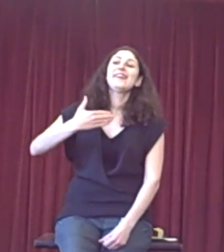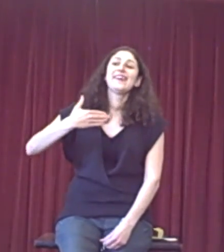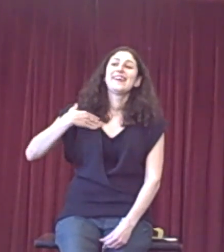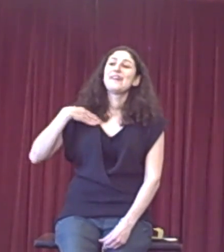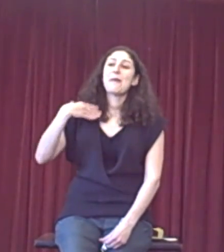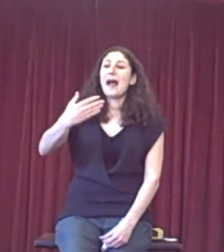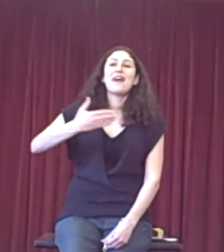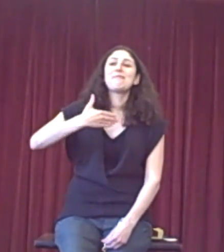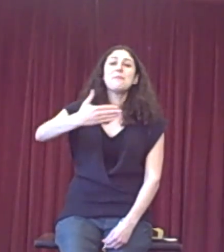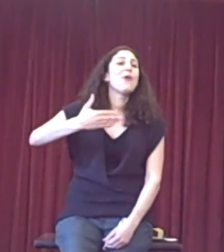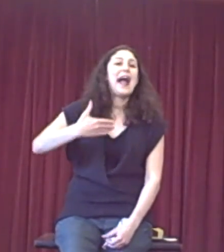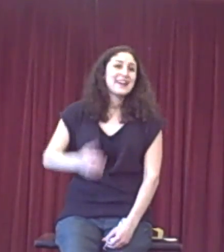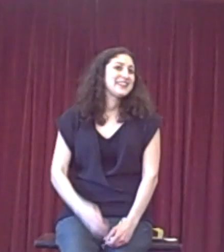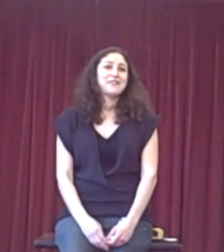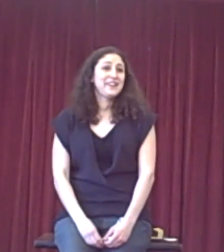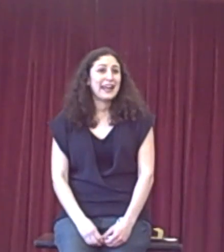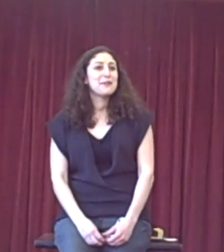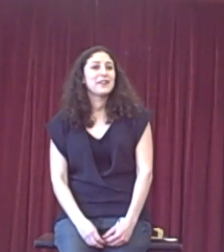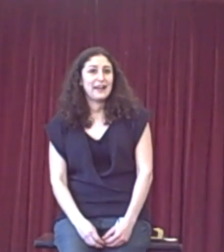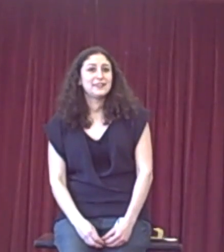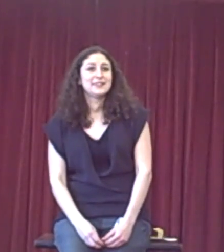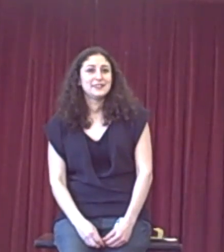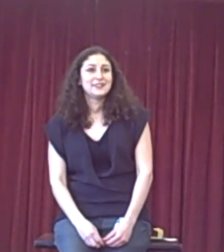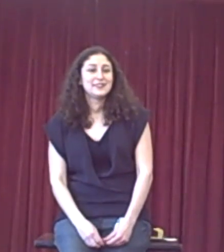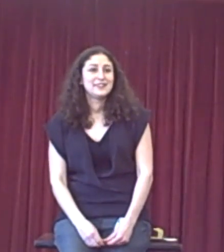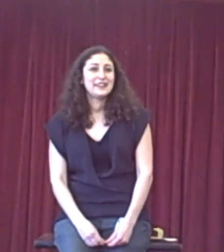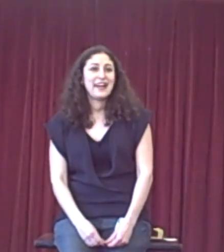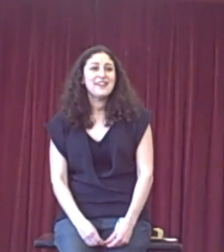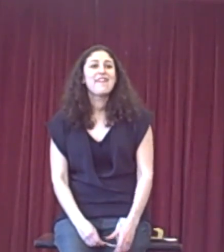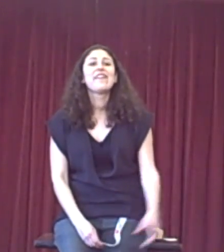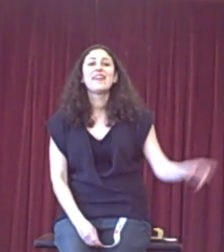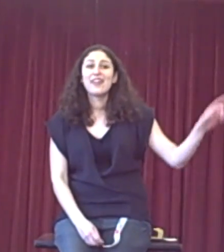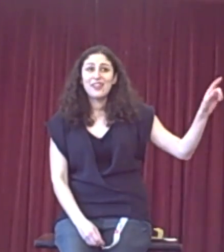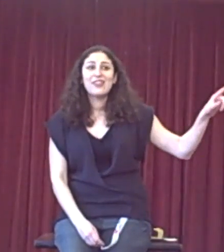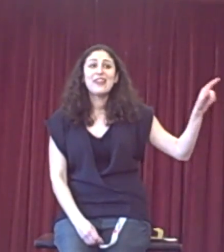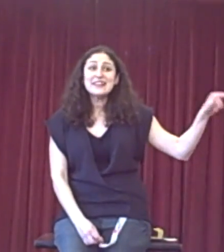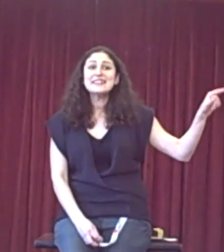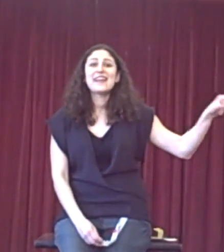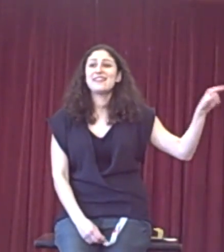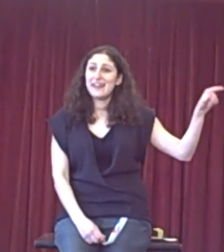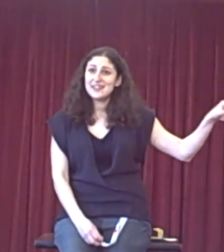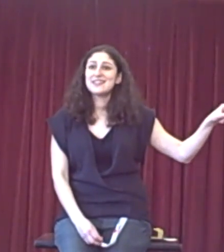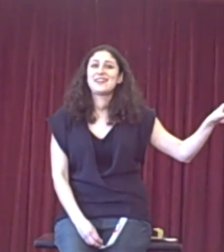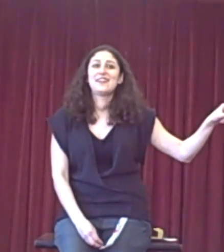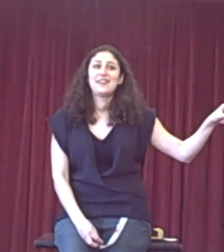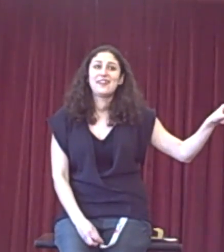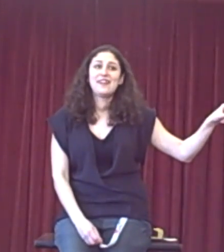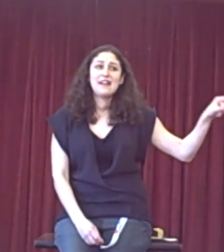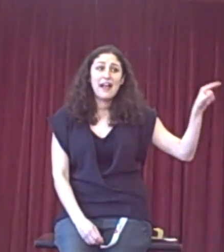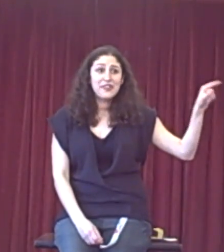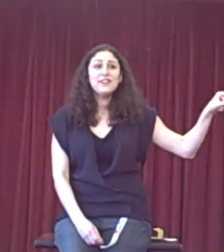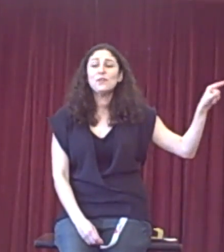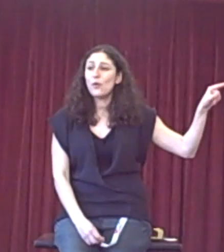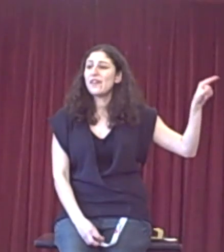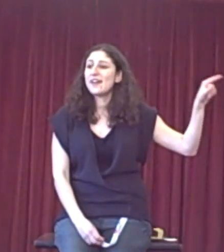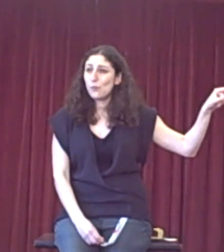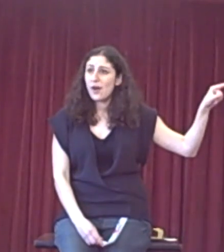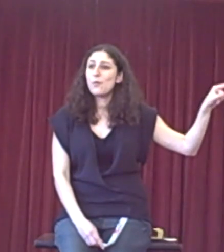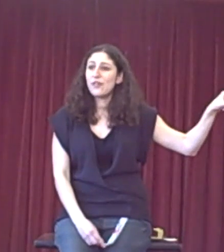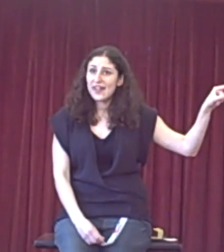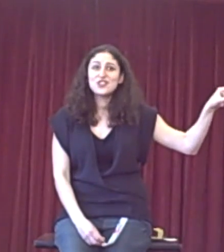have been more active in the game than that. Okay? They say this, and this is why what they